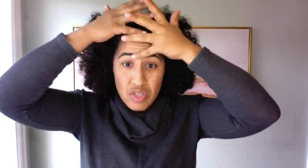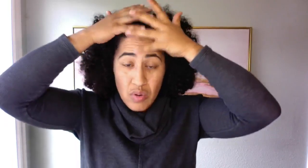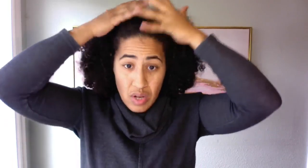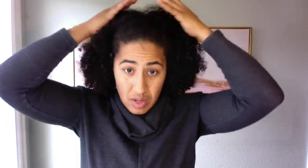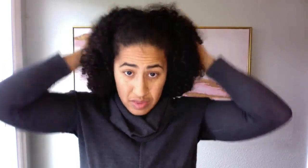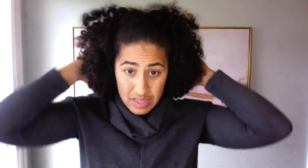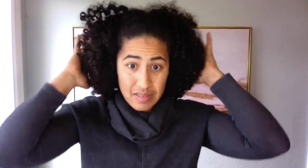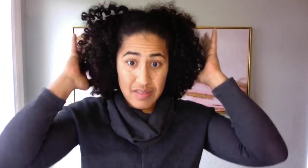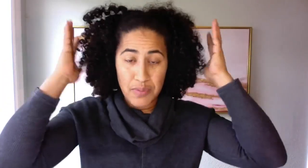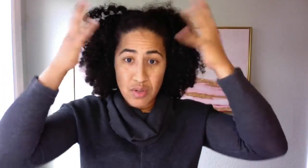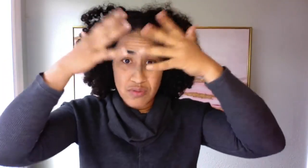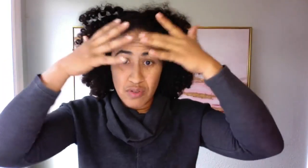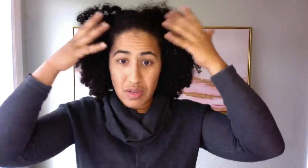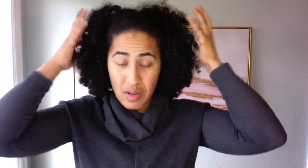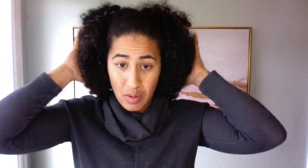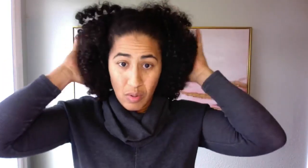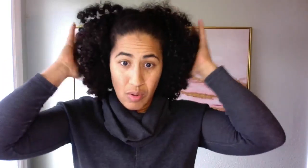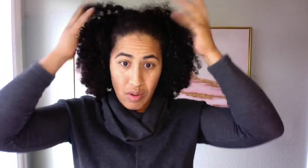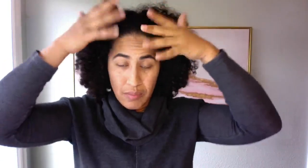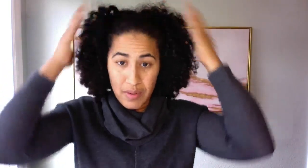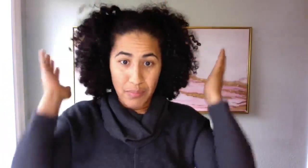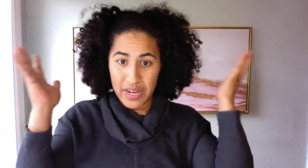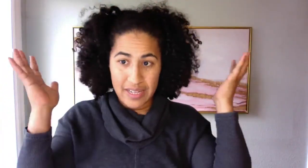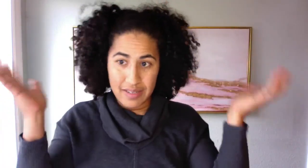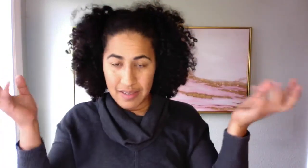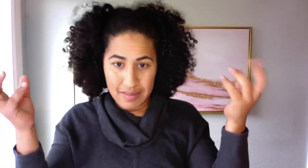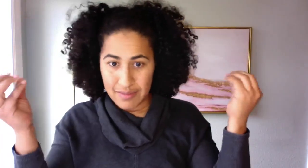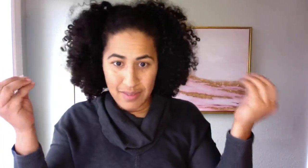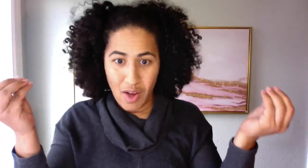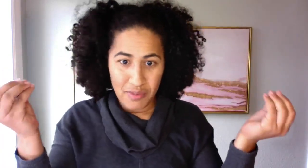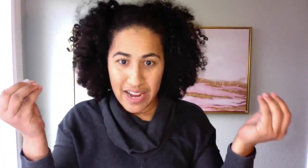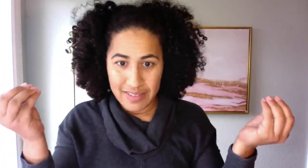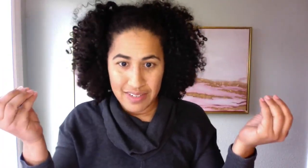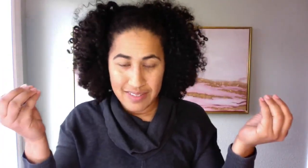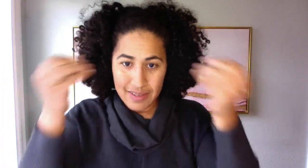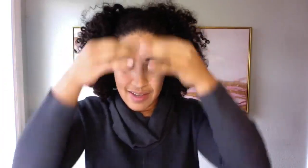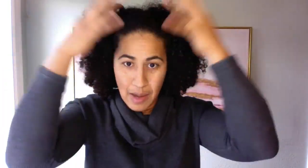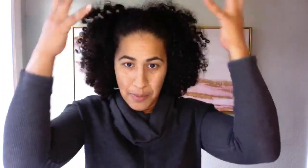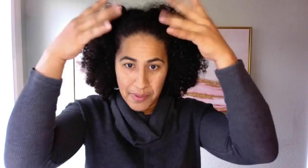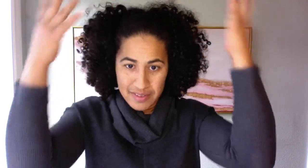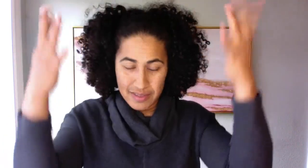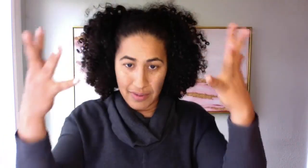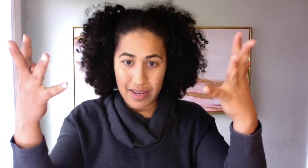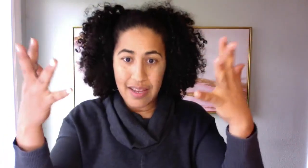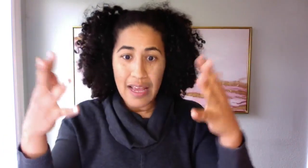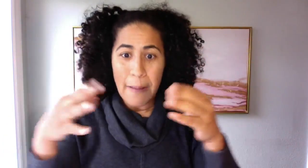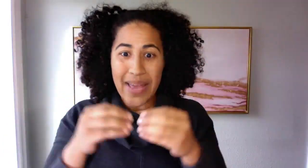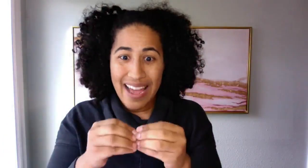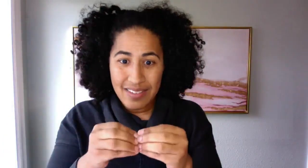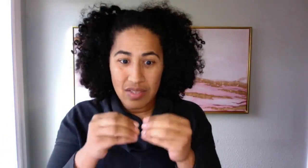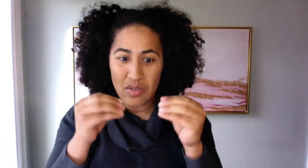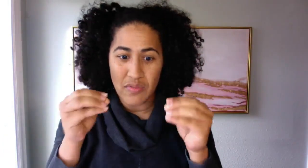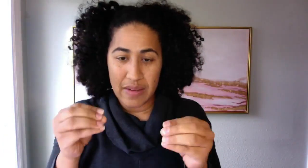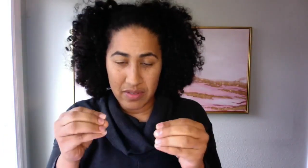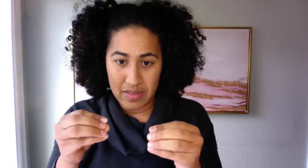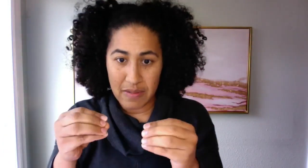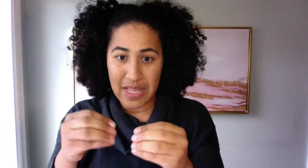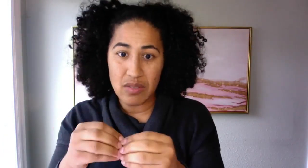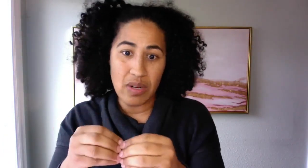this beautiful whole brain, all the factories in the upper parts of the brain past the survival system. That's where